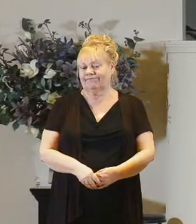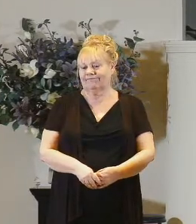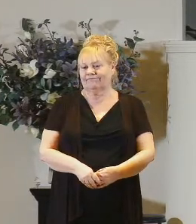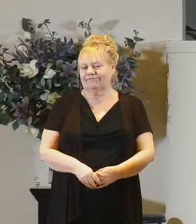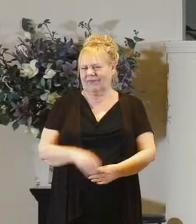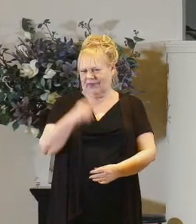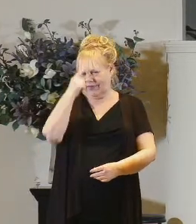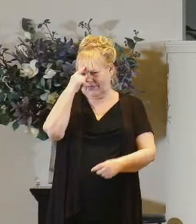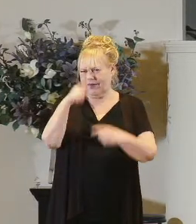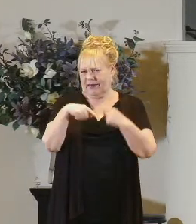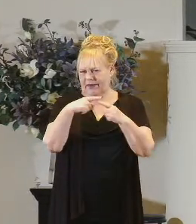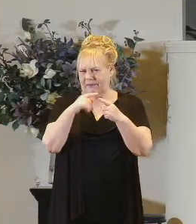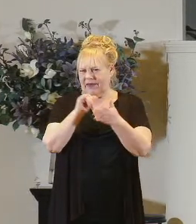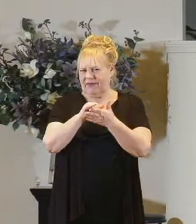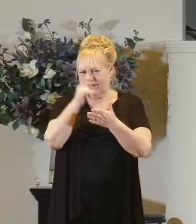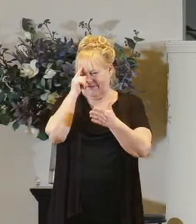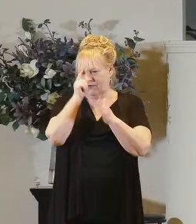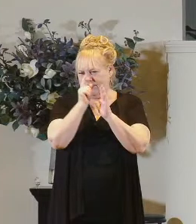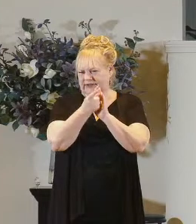let's think about that for a second